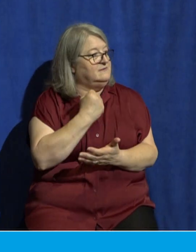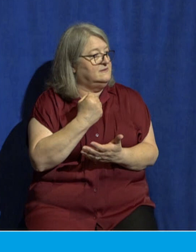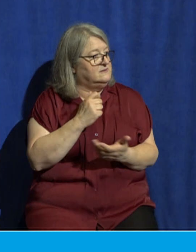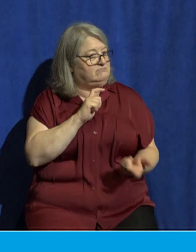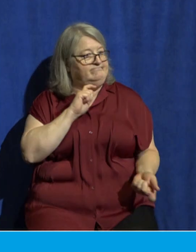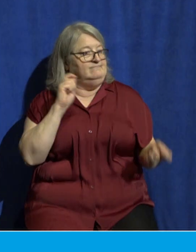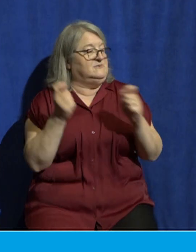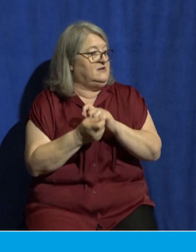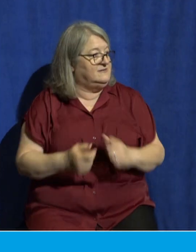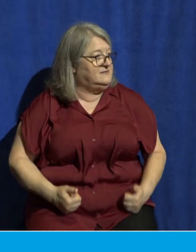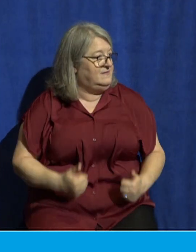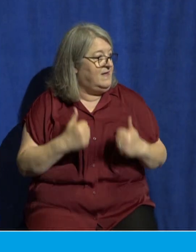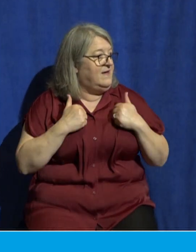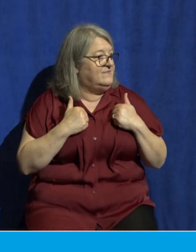and so you have questions